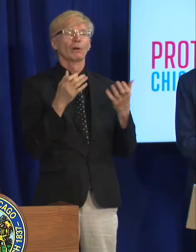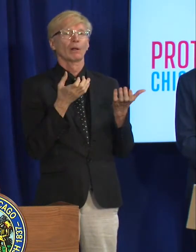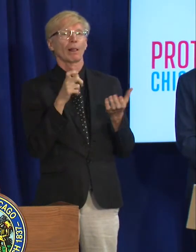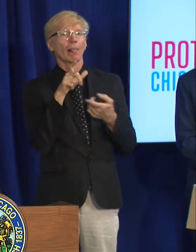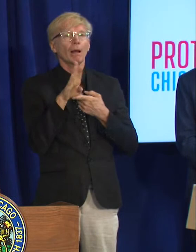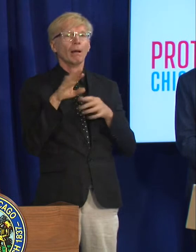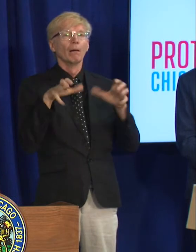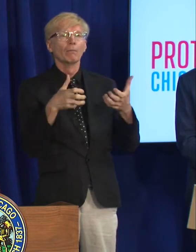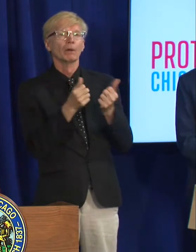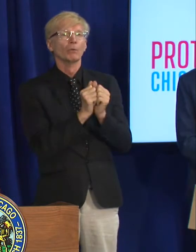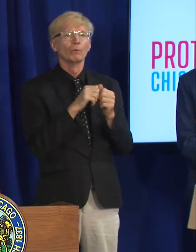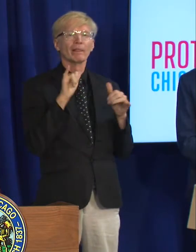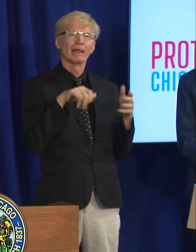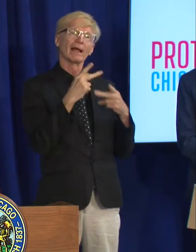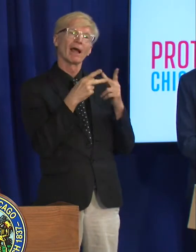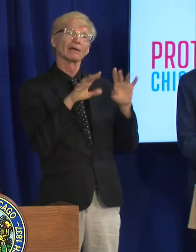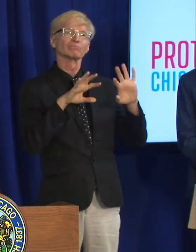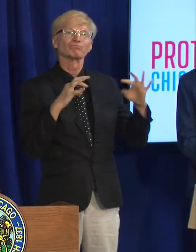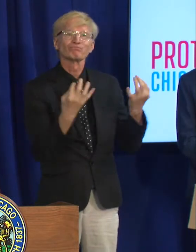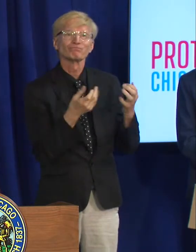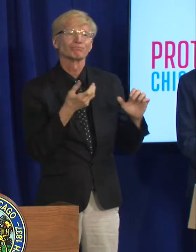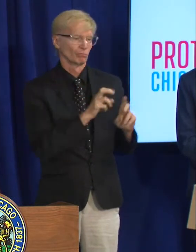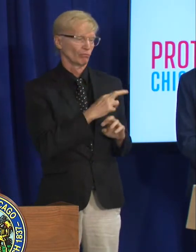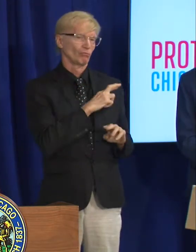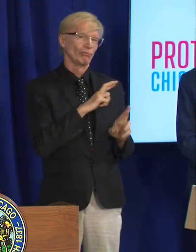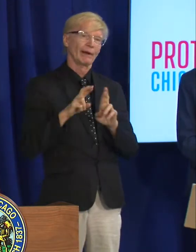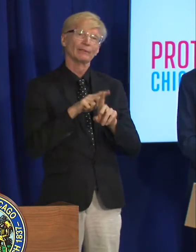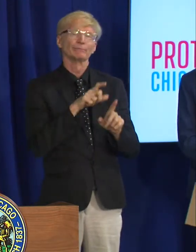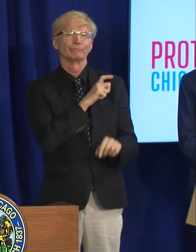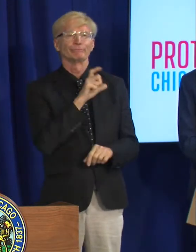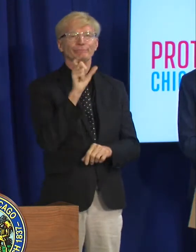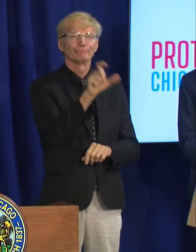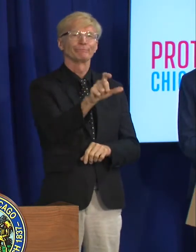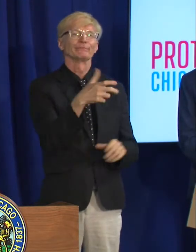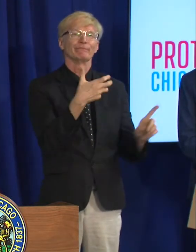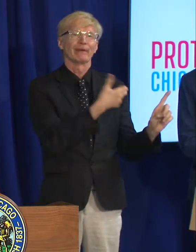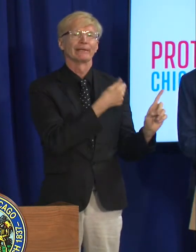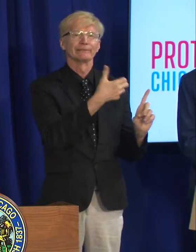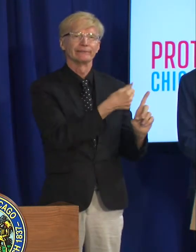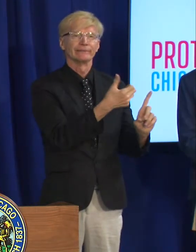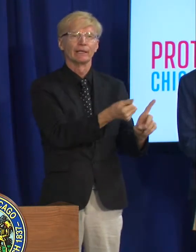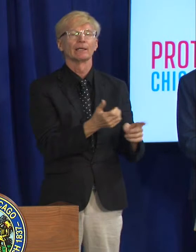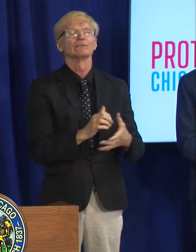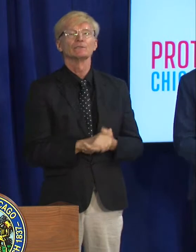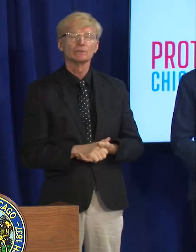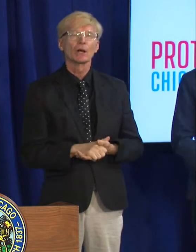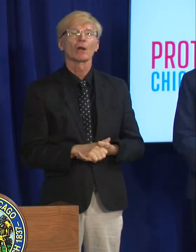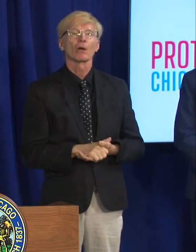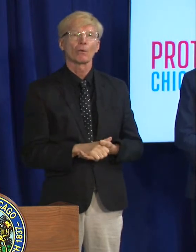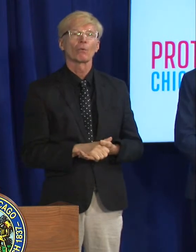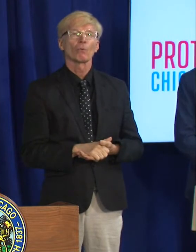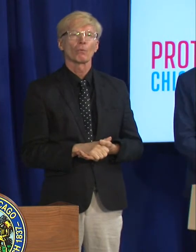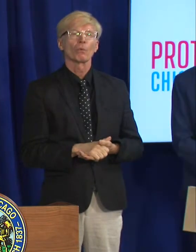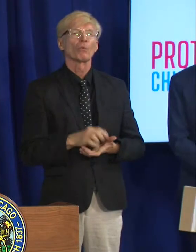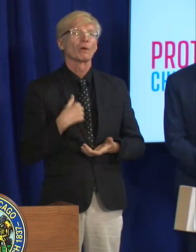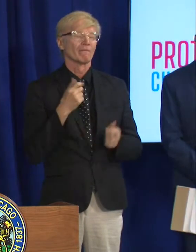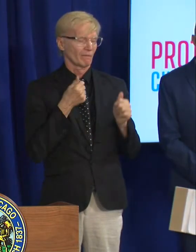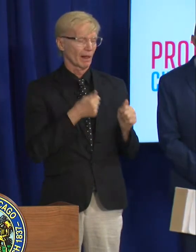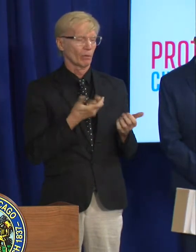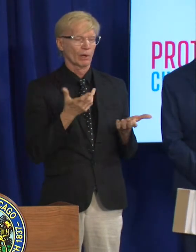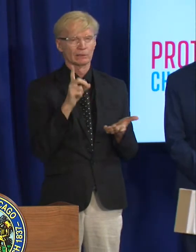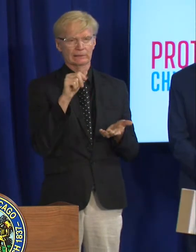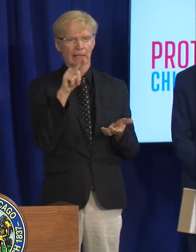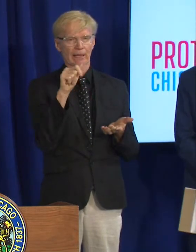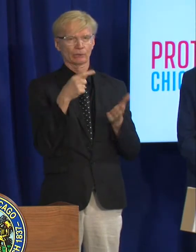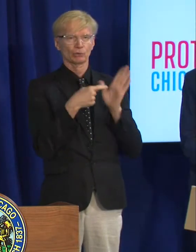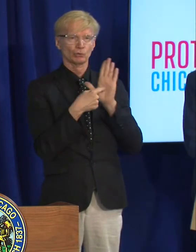settings that we have been working to get vaccine in already um so absolutely uh we always follow the data um